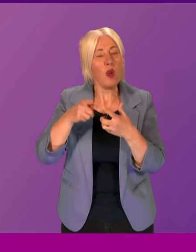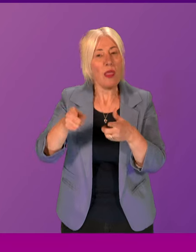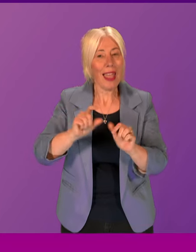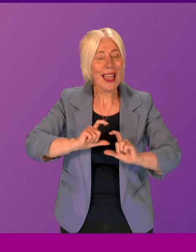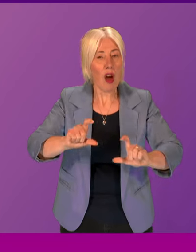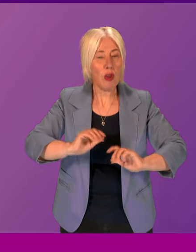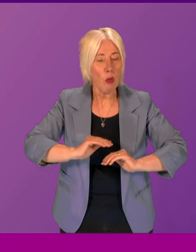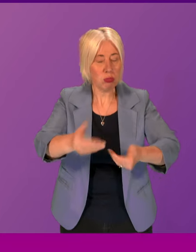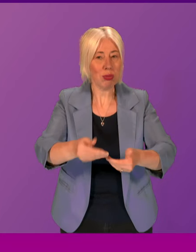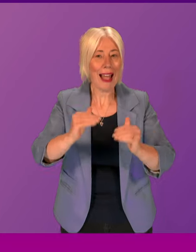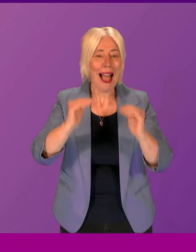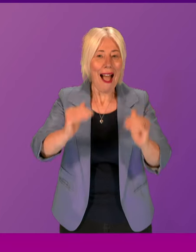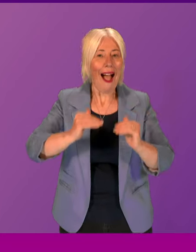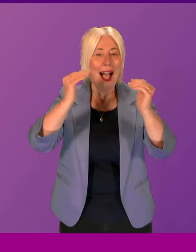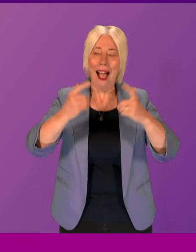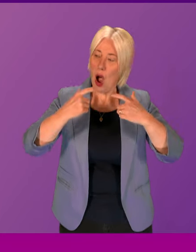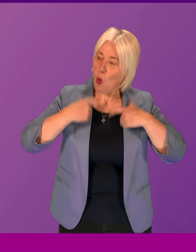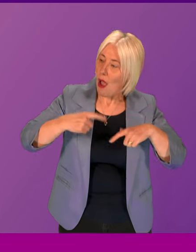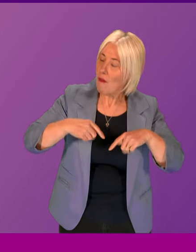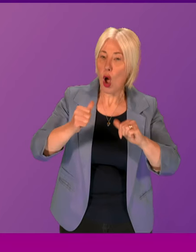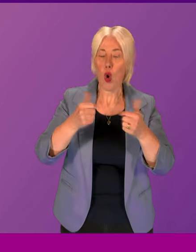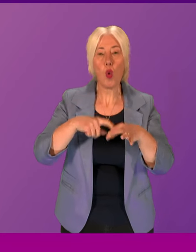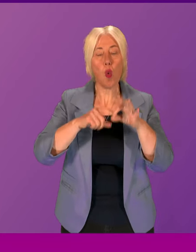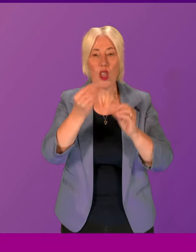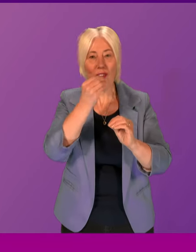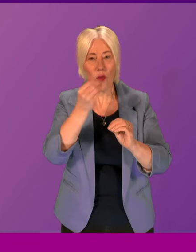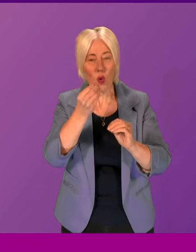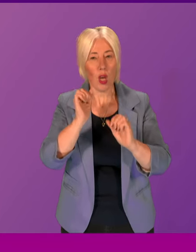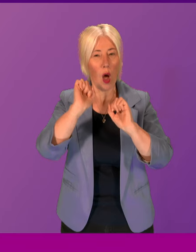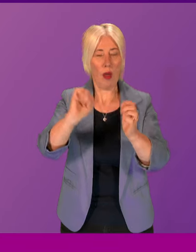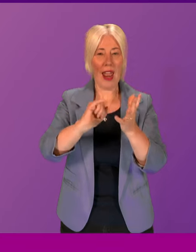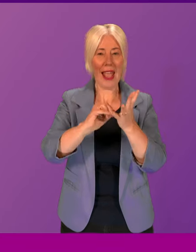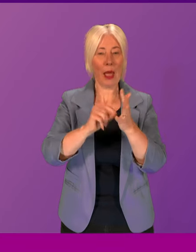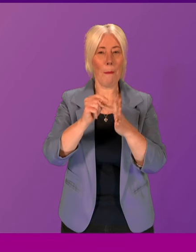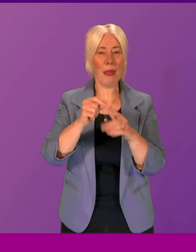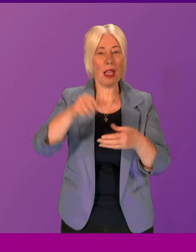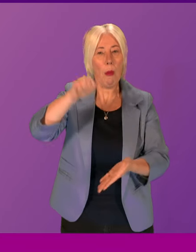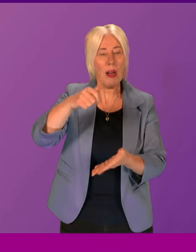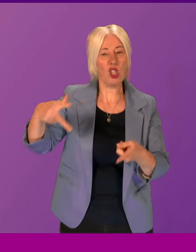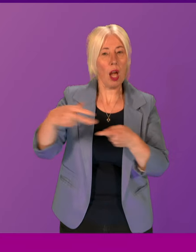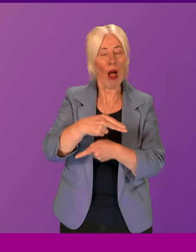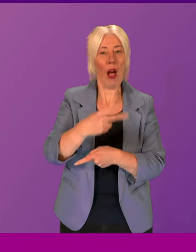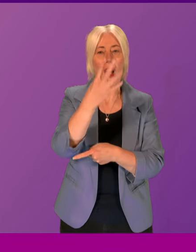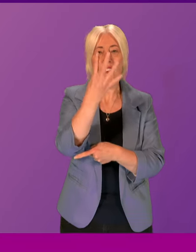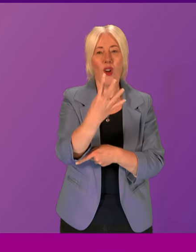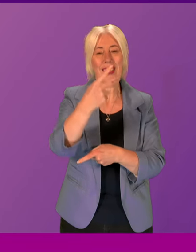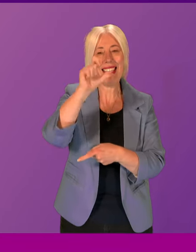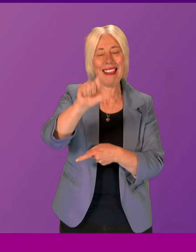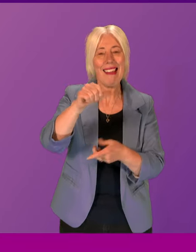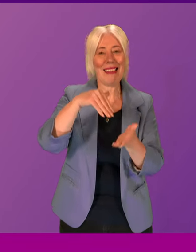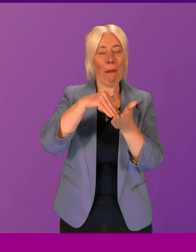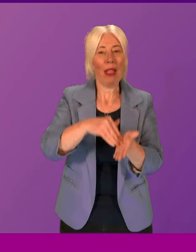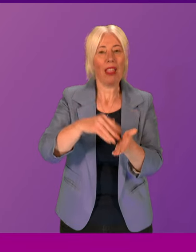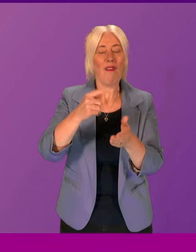high welfare and environmental standard food when his SNP budget is cutting 46 million from the rural affairs